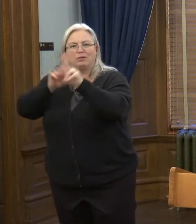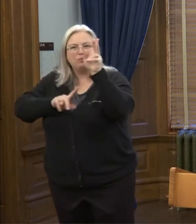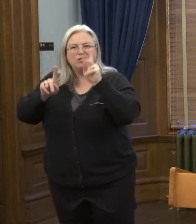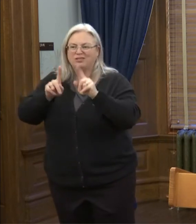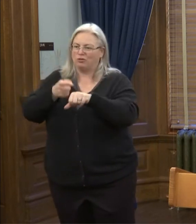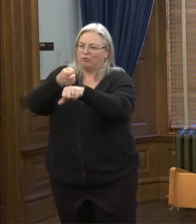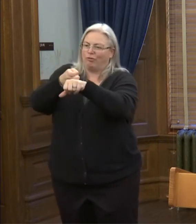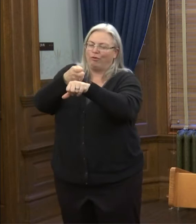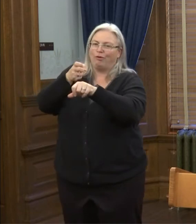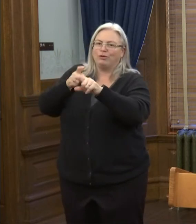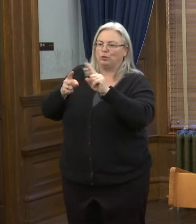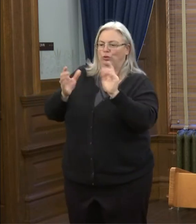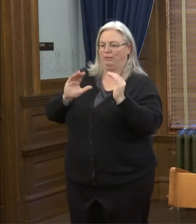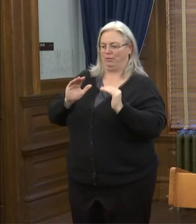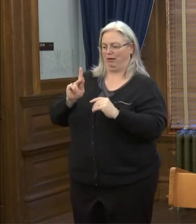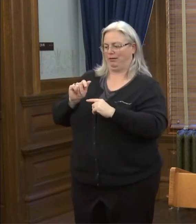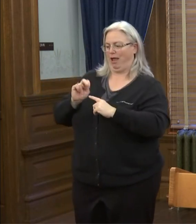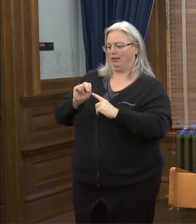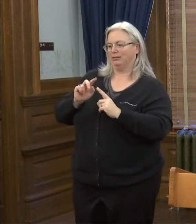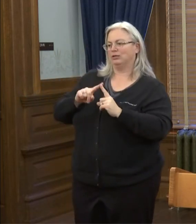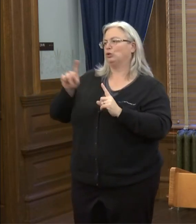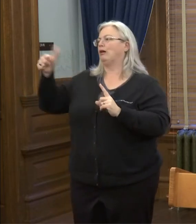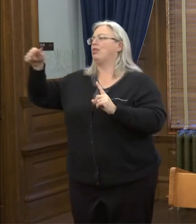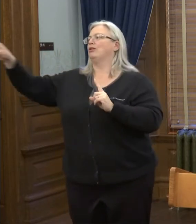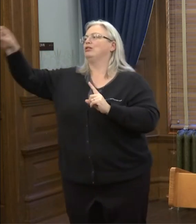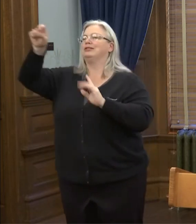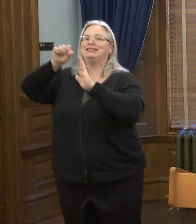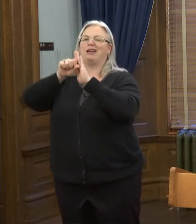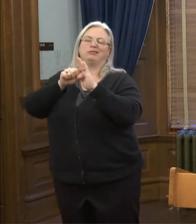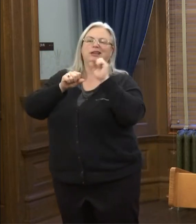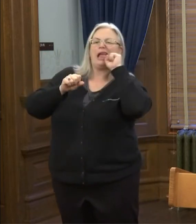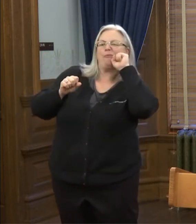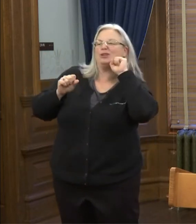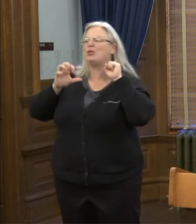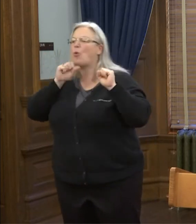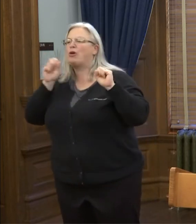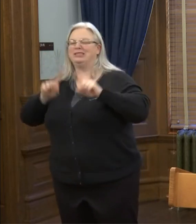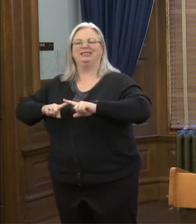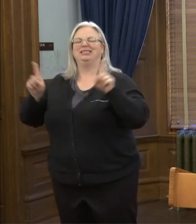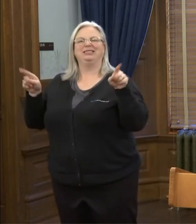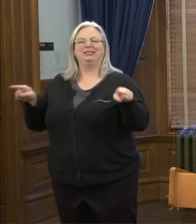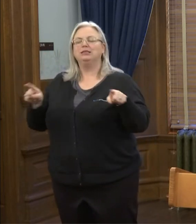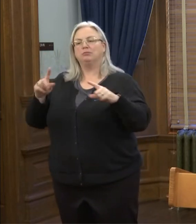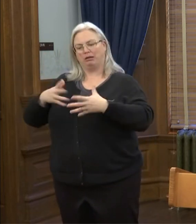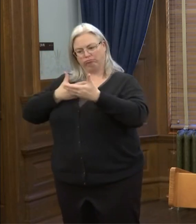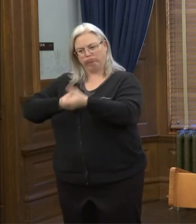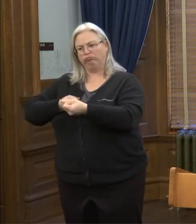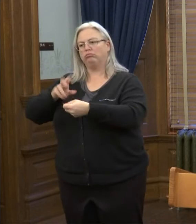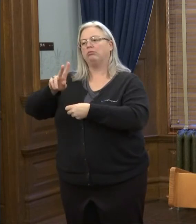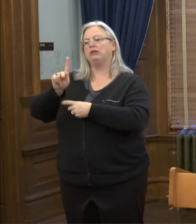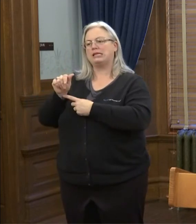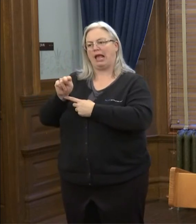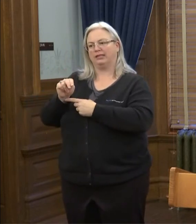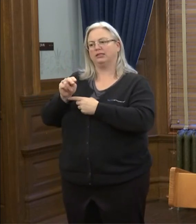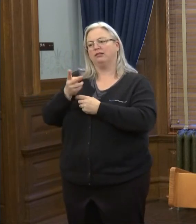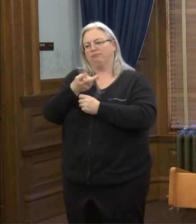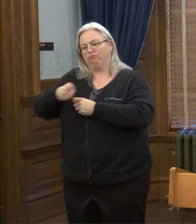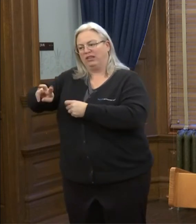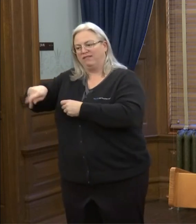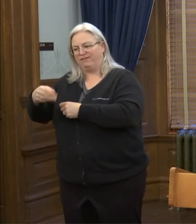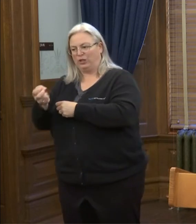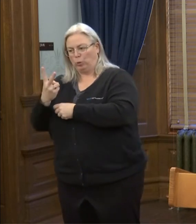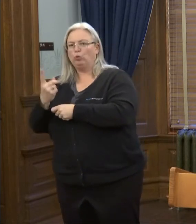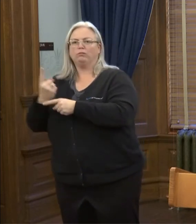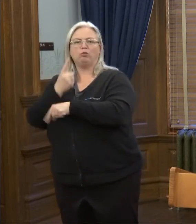it's difficult to compare apples to oranges, but I'm very confident, uh, that Kansas has moved into phase two at an appropriate